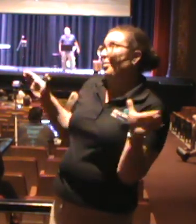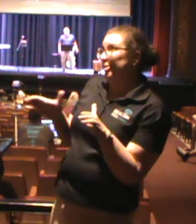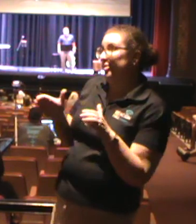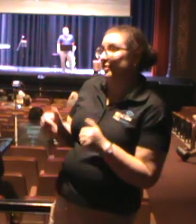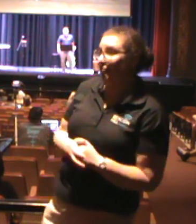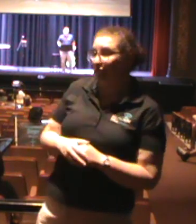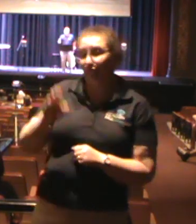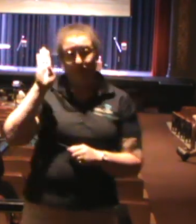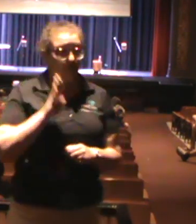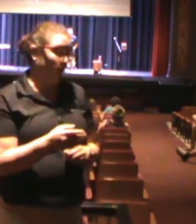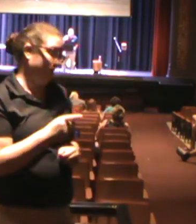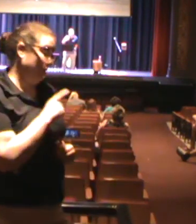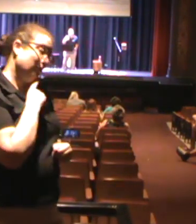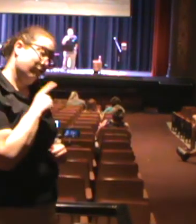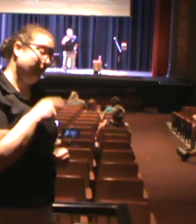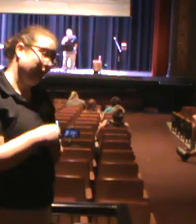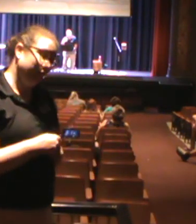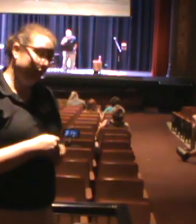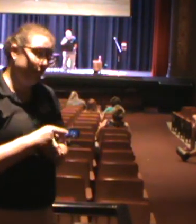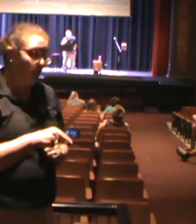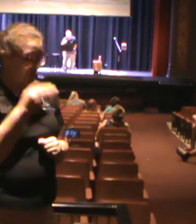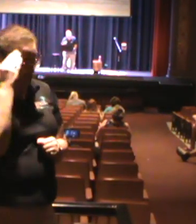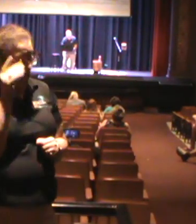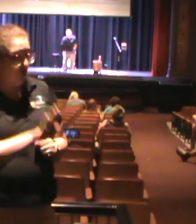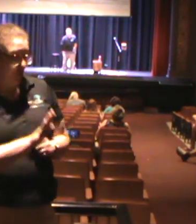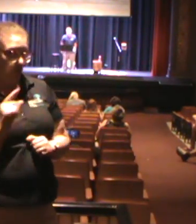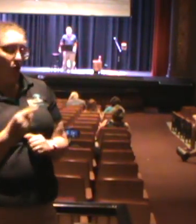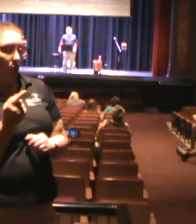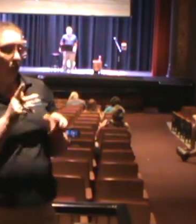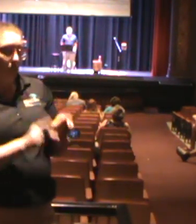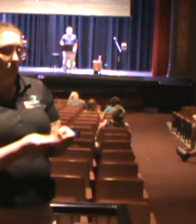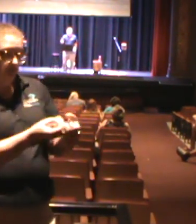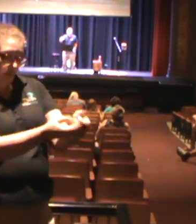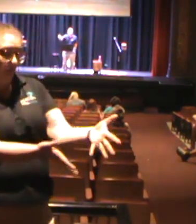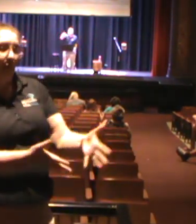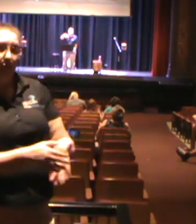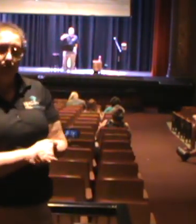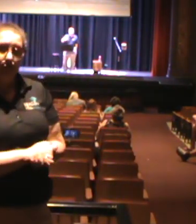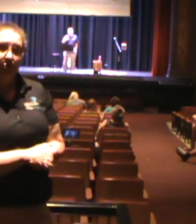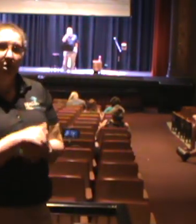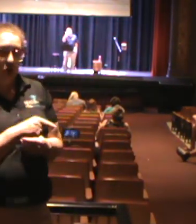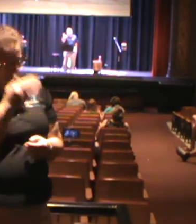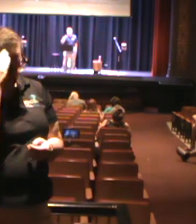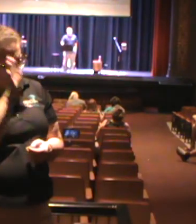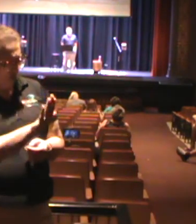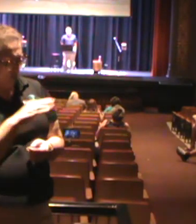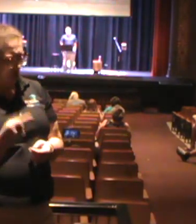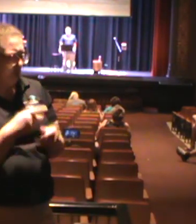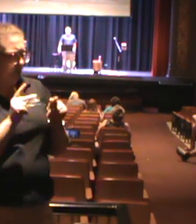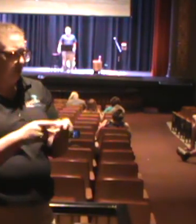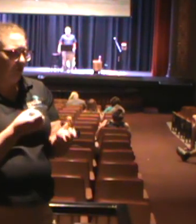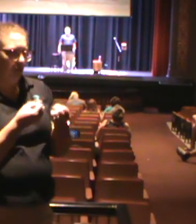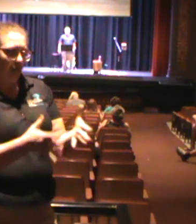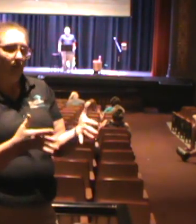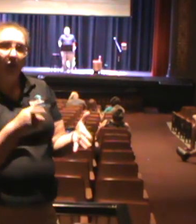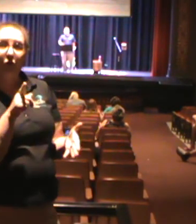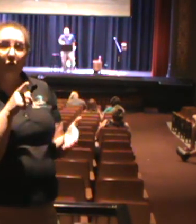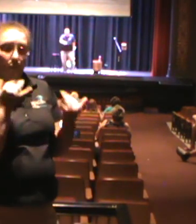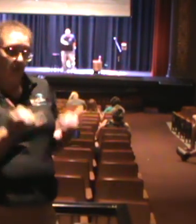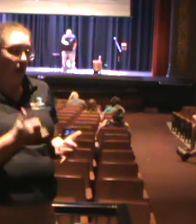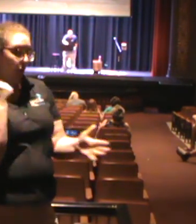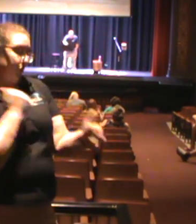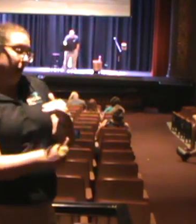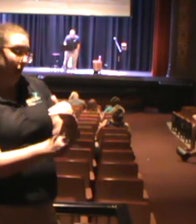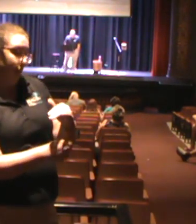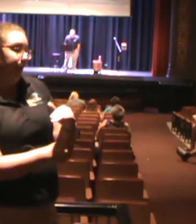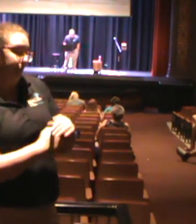really? Like, really? You think you're the only one left? You think you're the only one left and so you're hiding in a cave? God says,